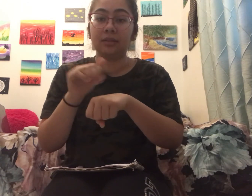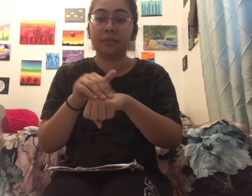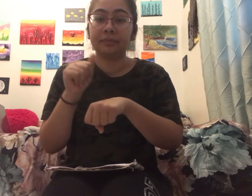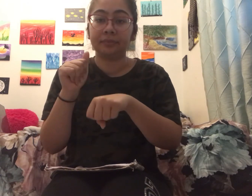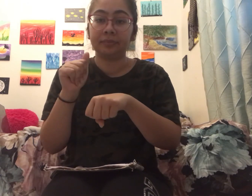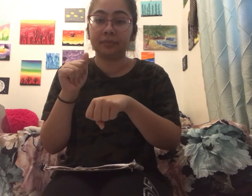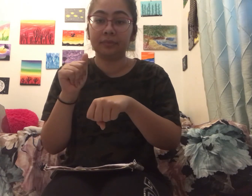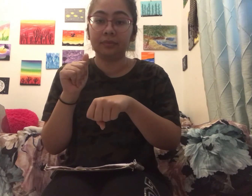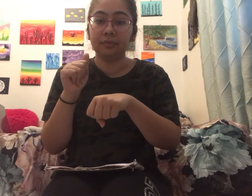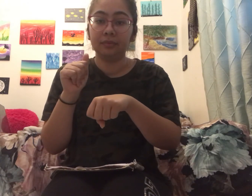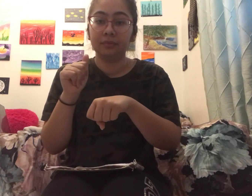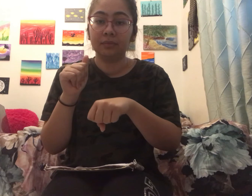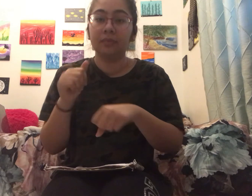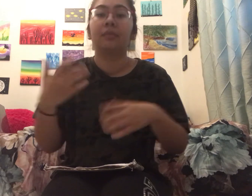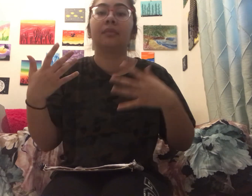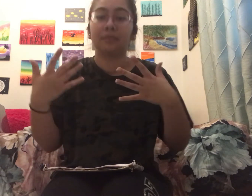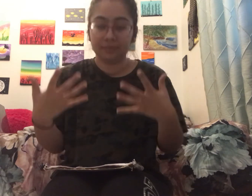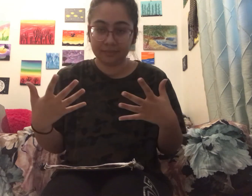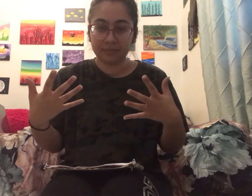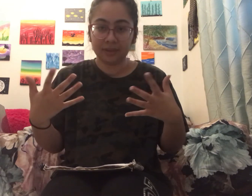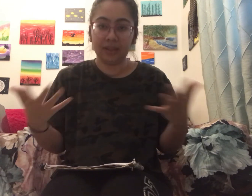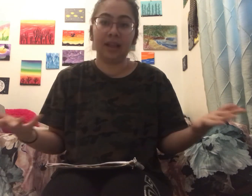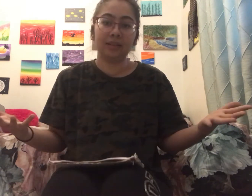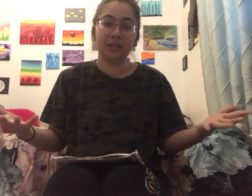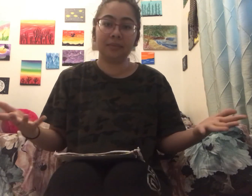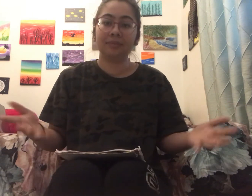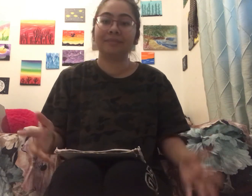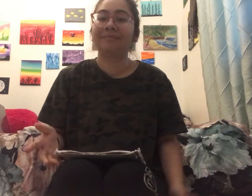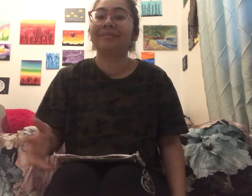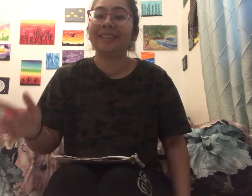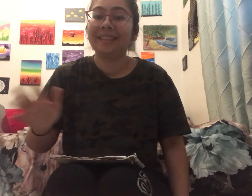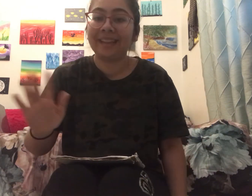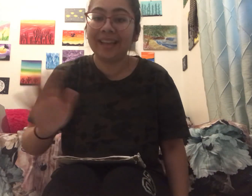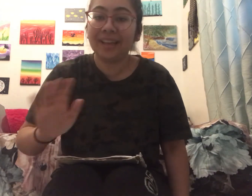and that's it thank you